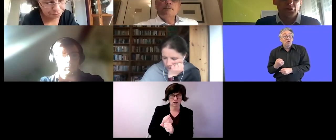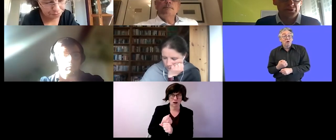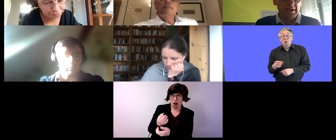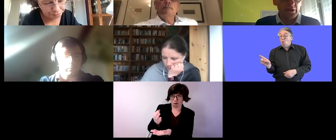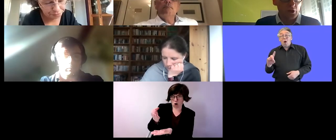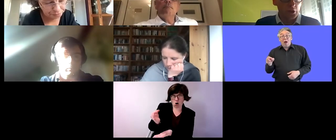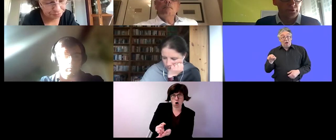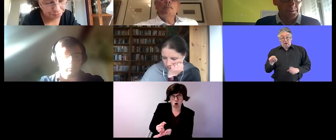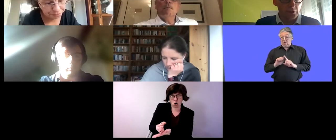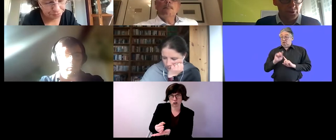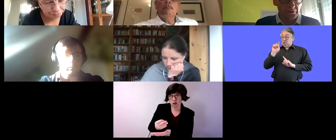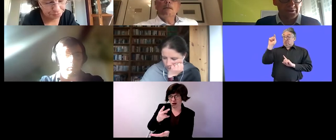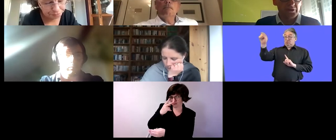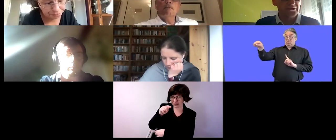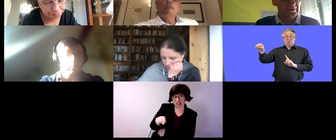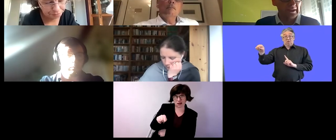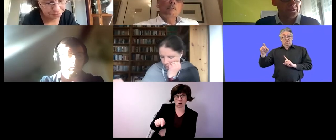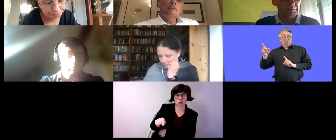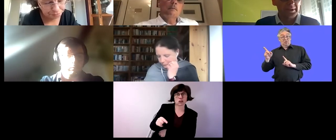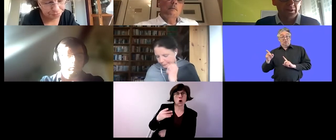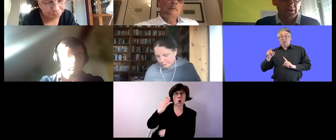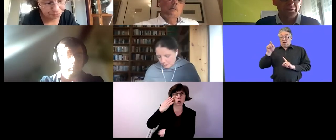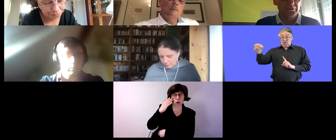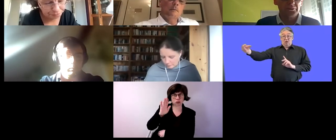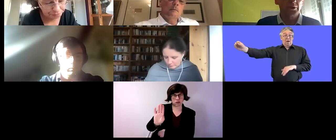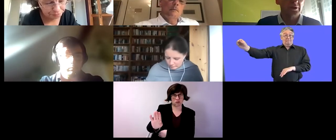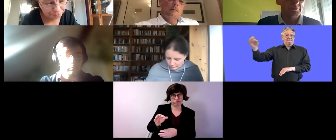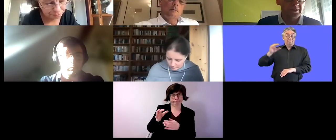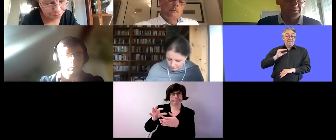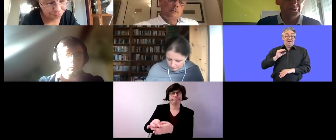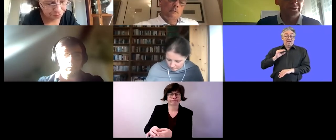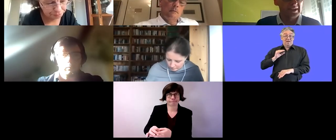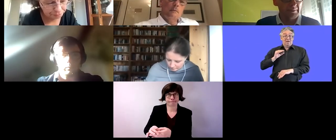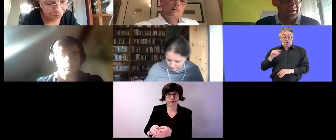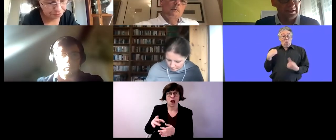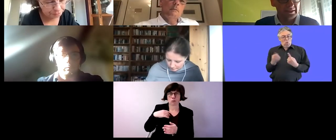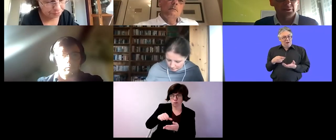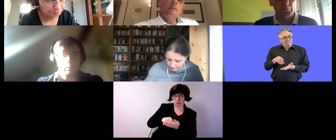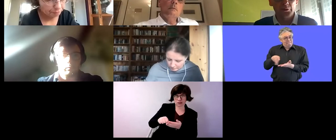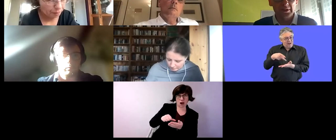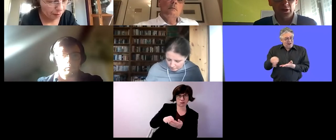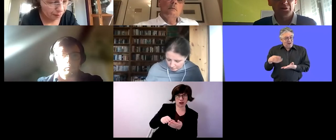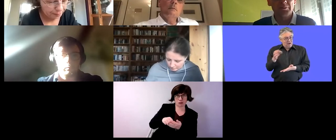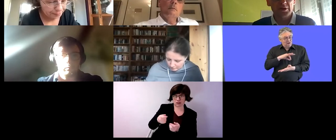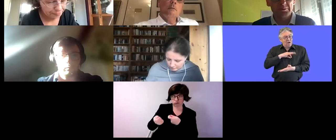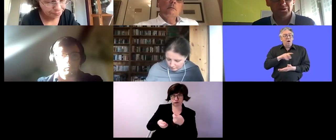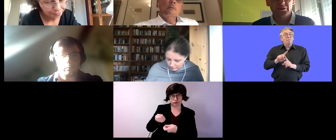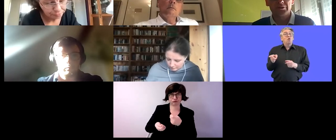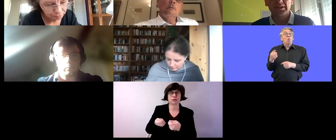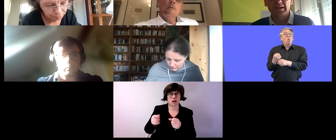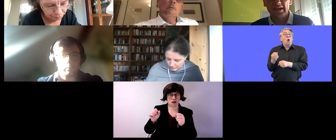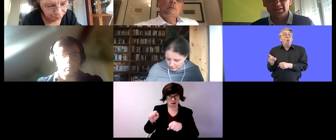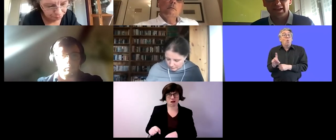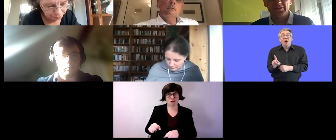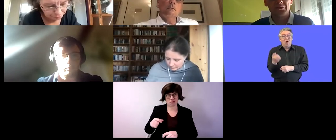coached by our own job coaches they are still on the payroll of customer companies but day by day they are working on the premises